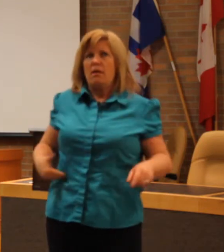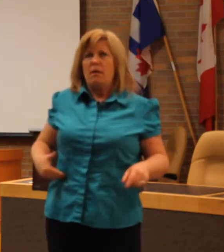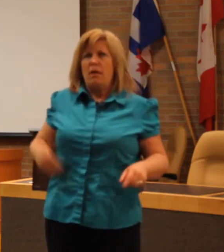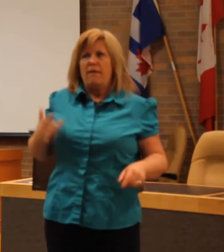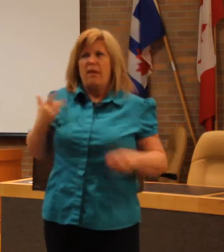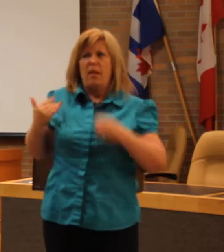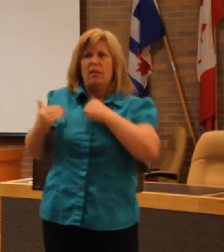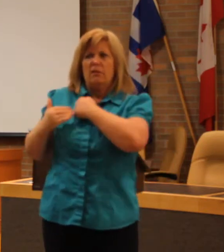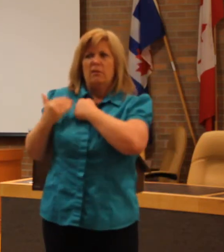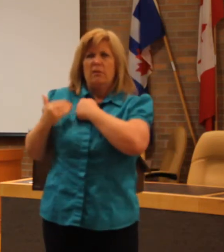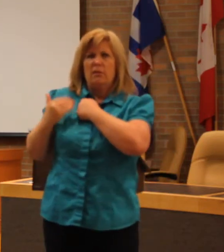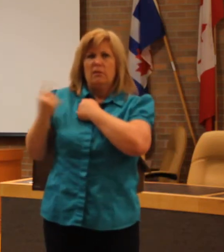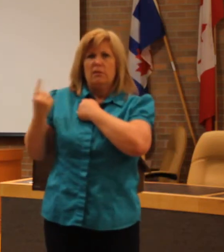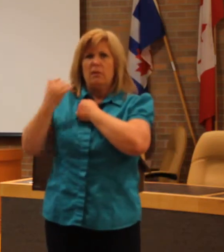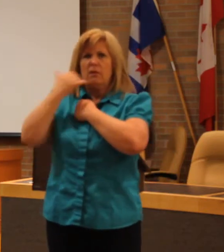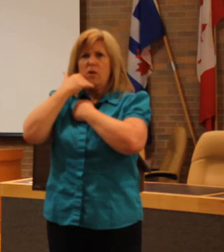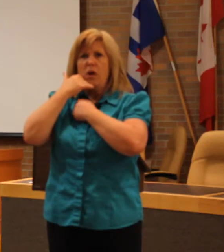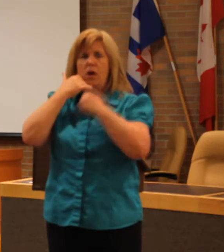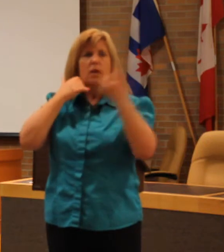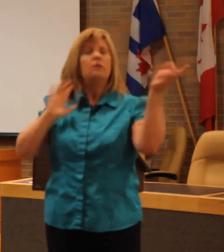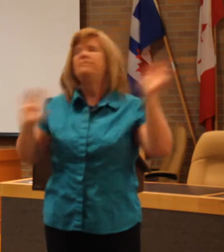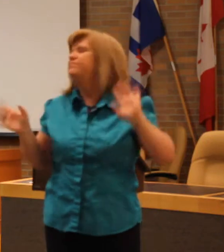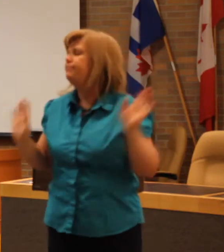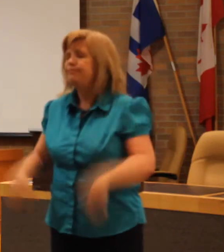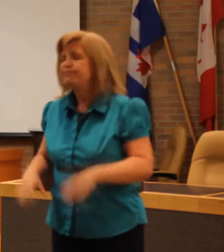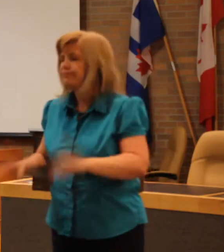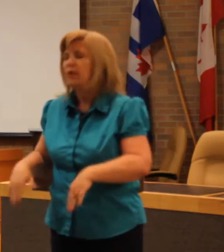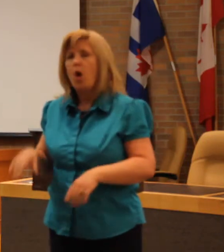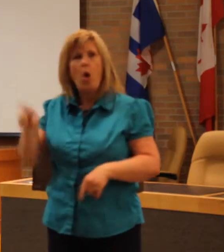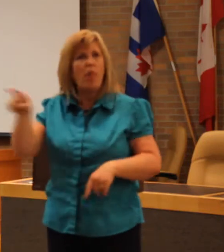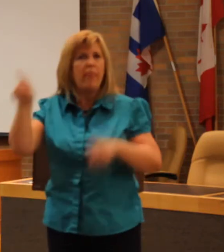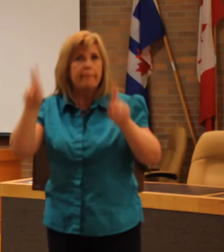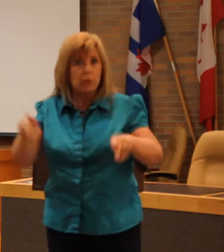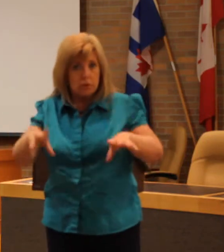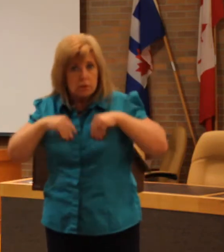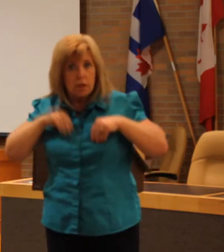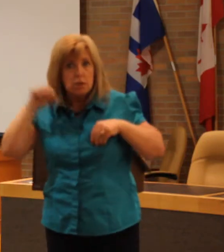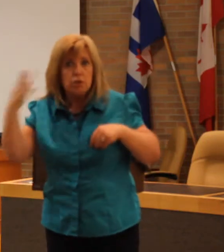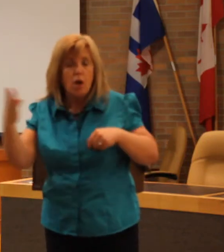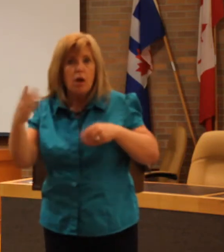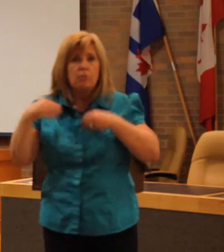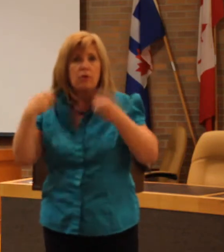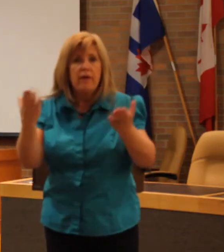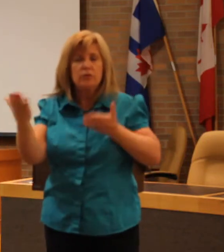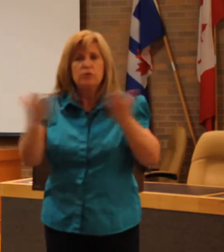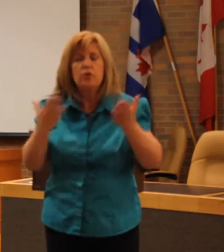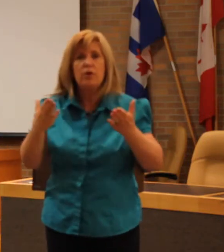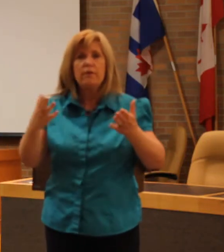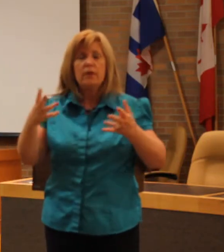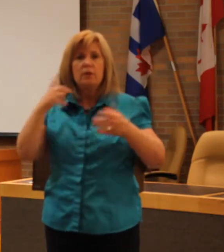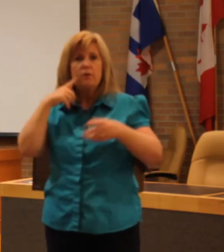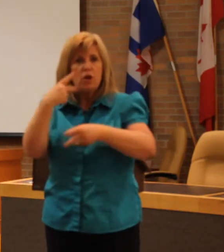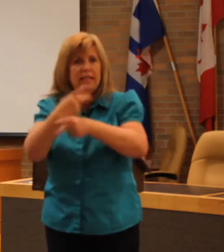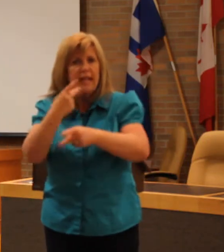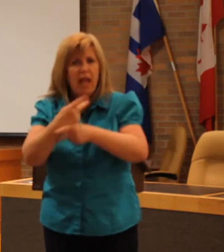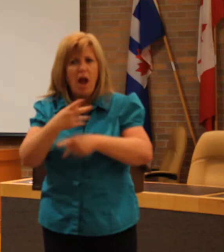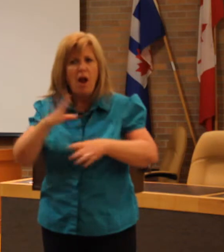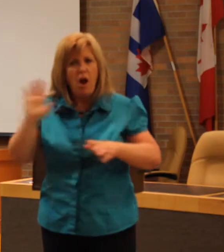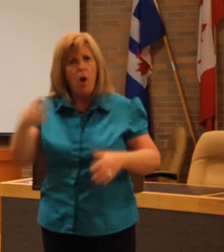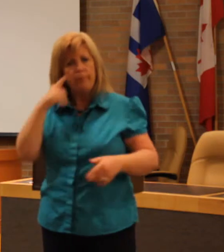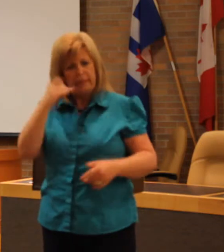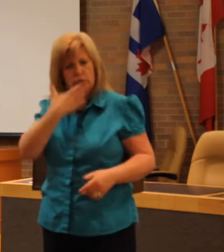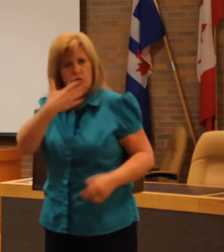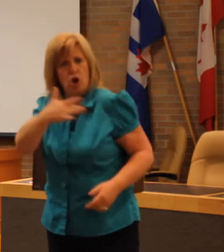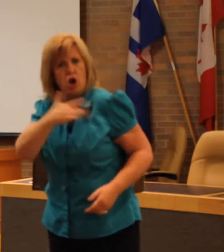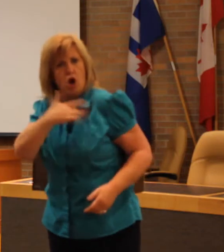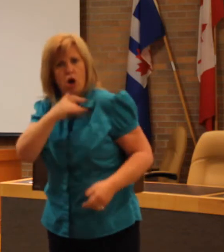because people assume that nobody who would take on the role of being a caregiver or a service provider would ever abuse the consumer.